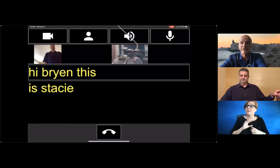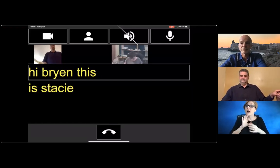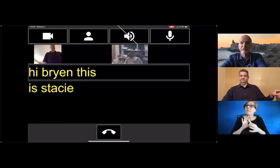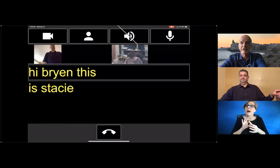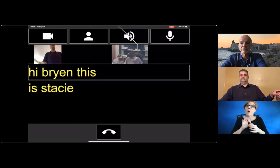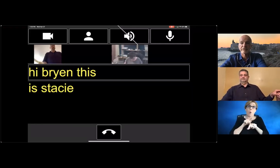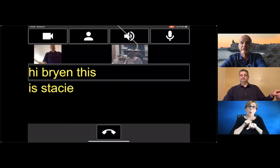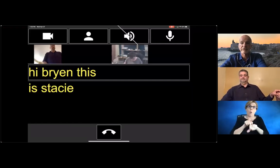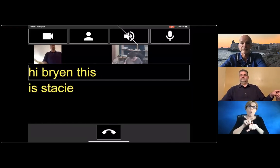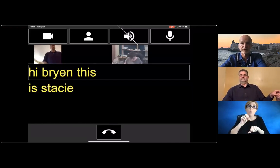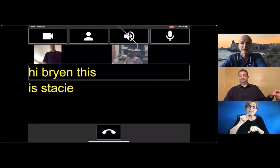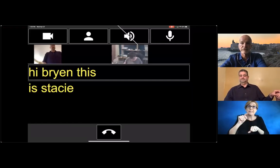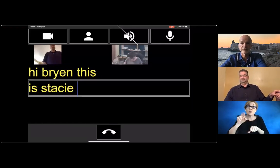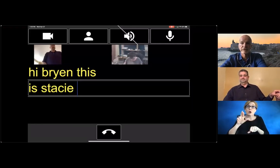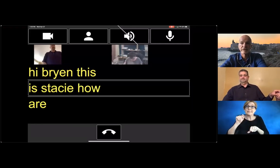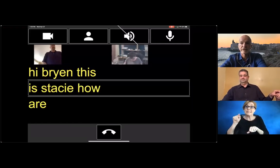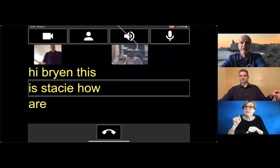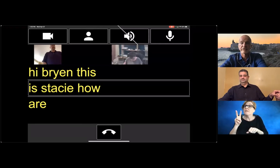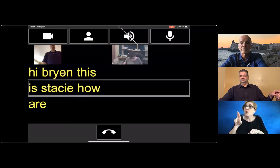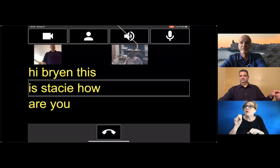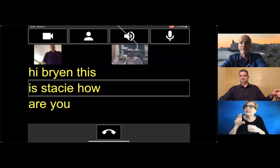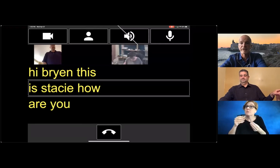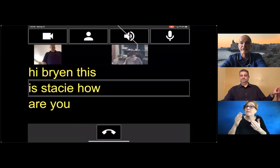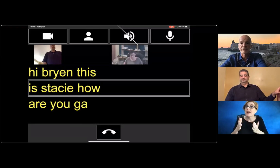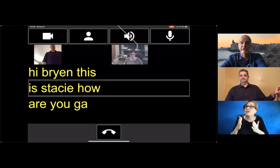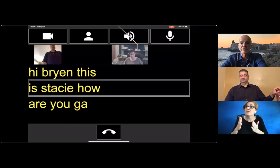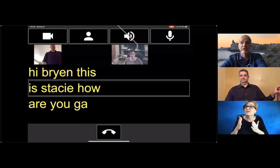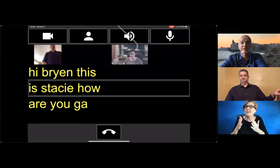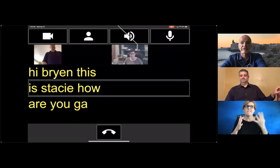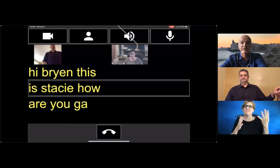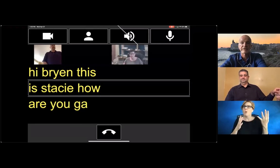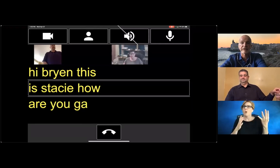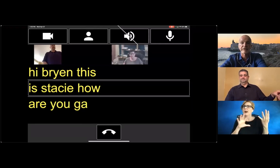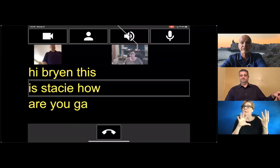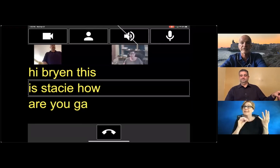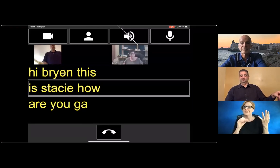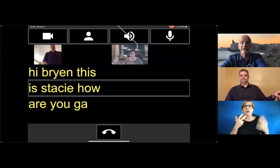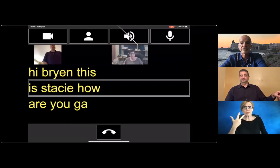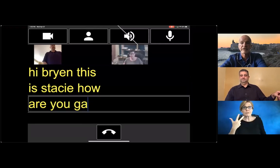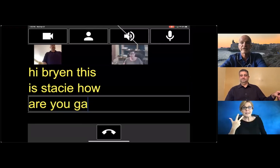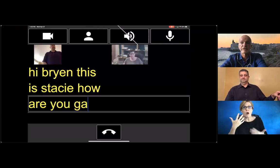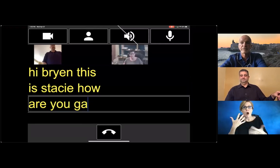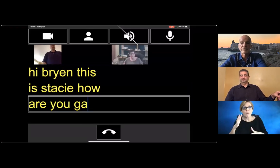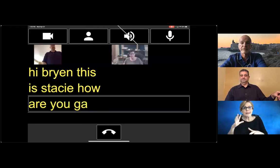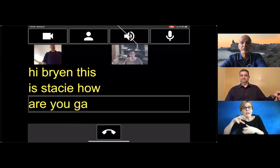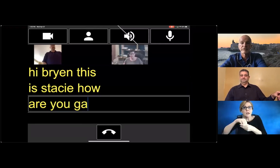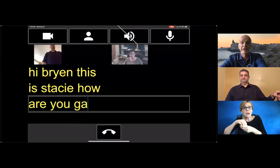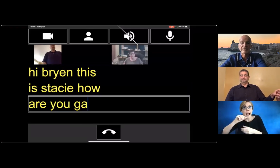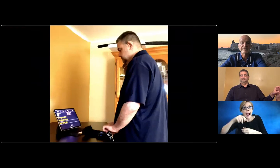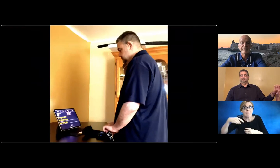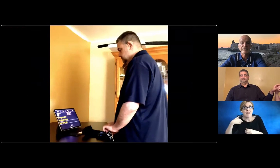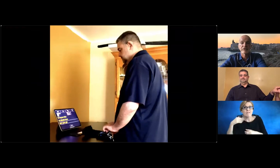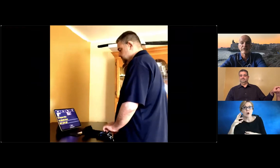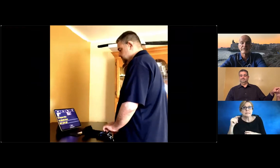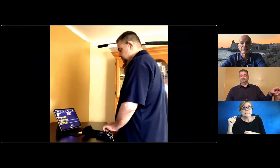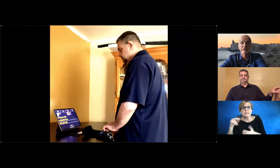VRS providers, three out of four, are currently providing RTT in their apps. So, it's possible to make